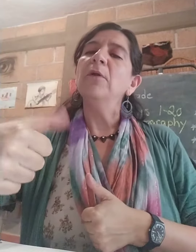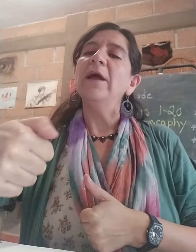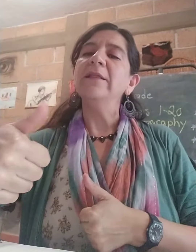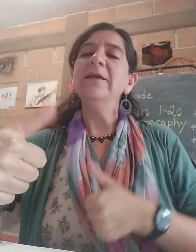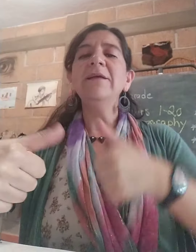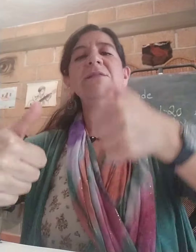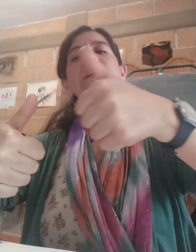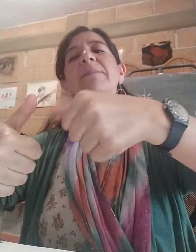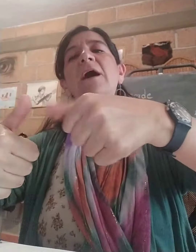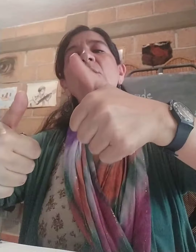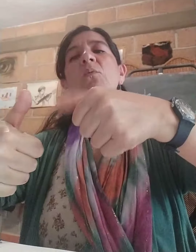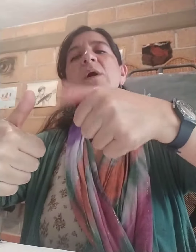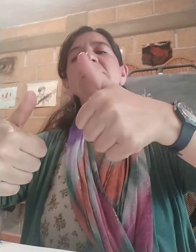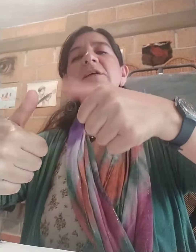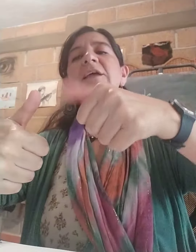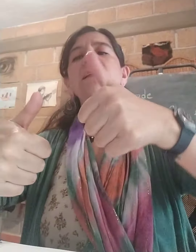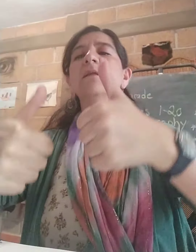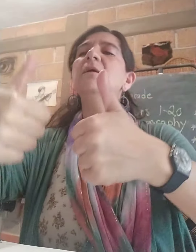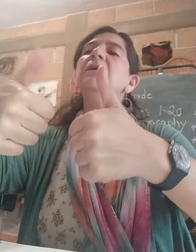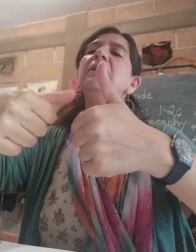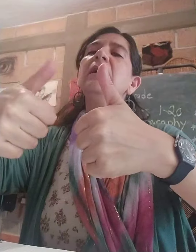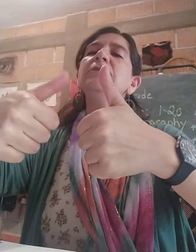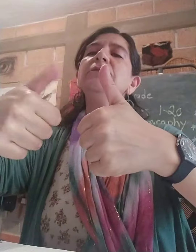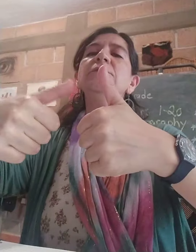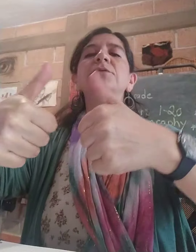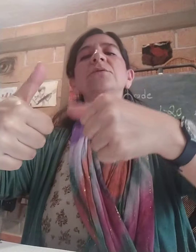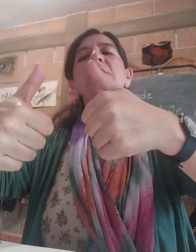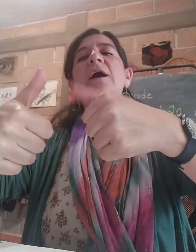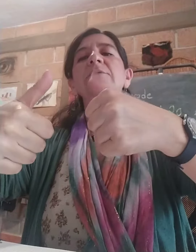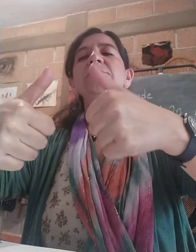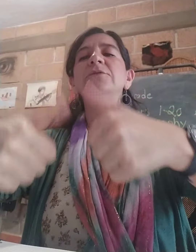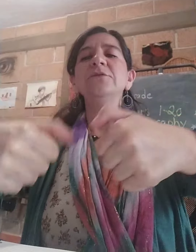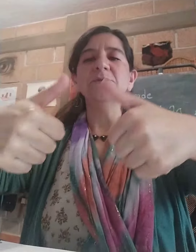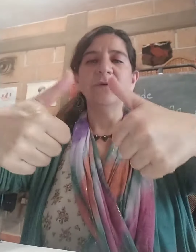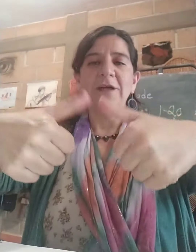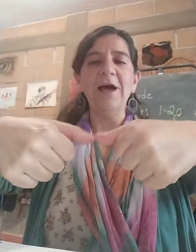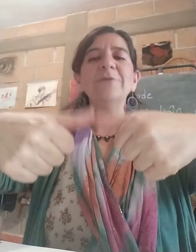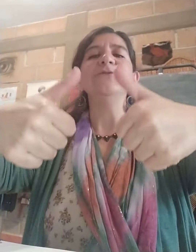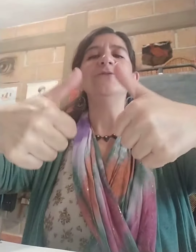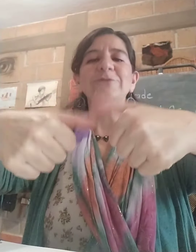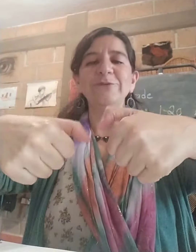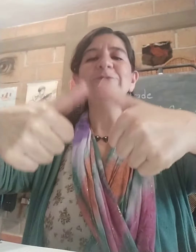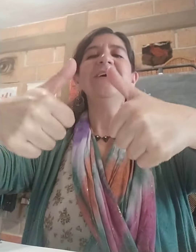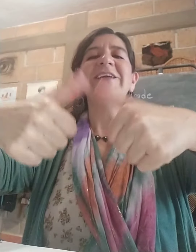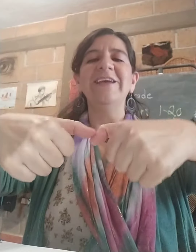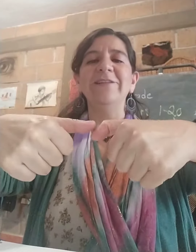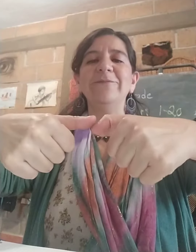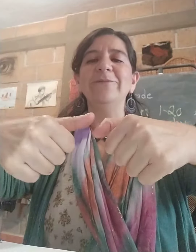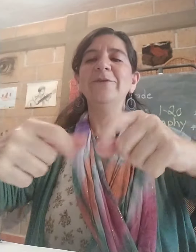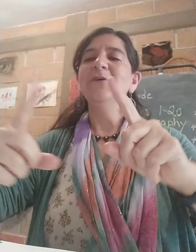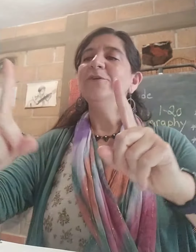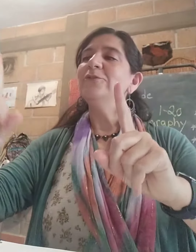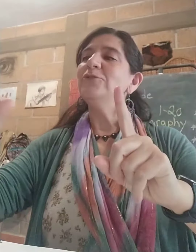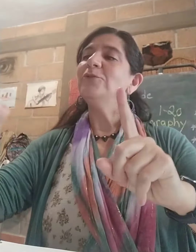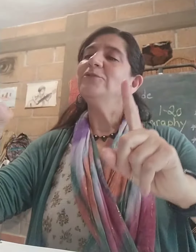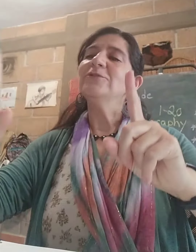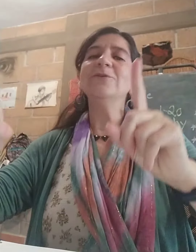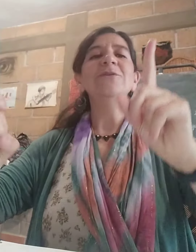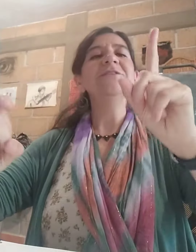politely. They bow once again. How do you do? How do you do? How do you do again? Two school